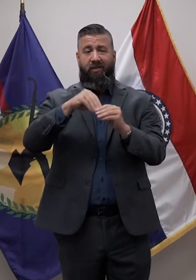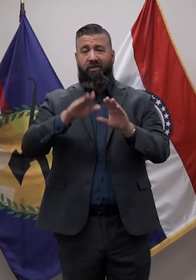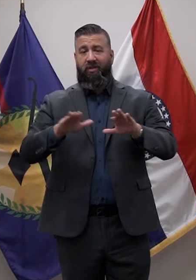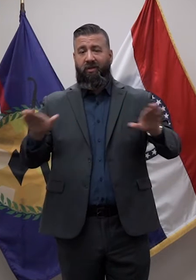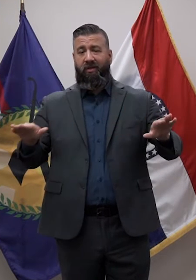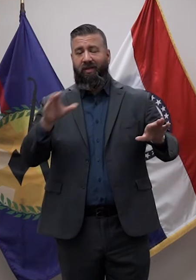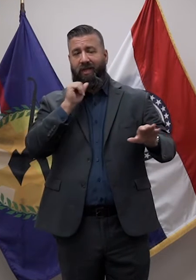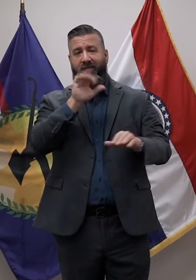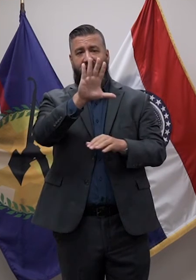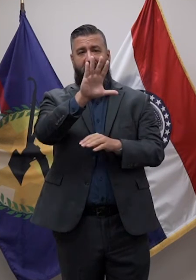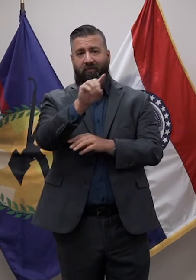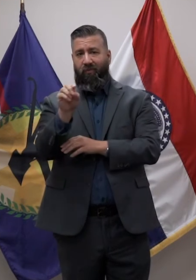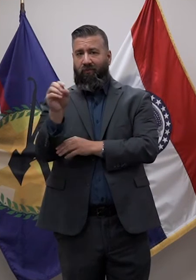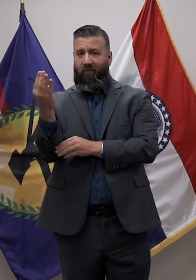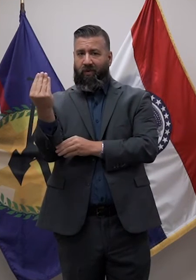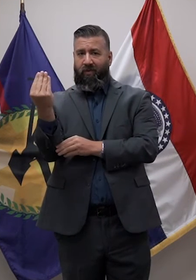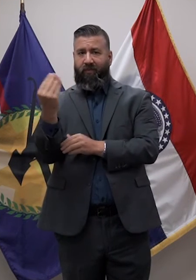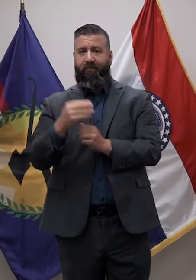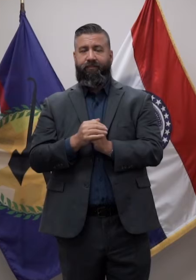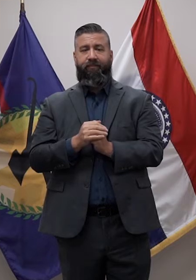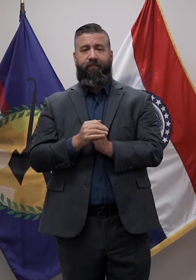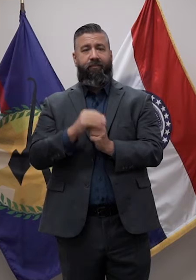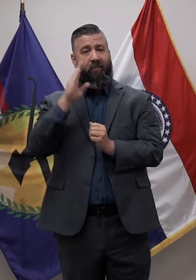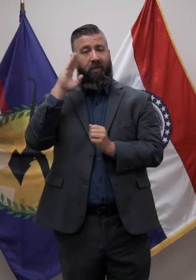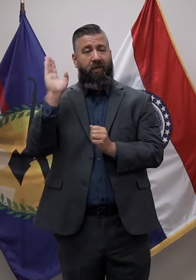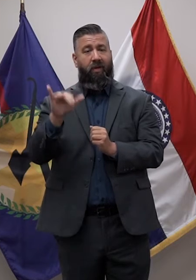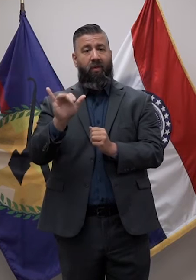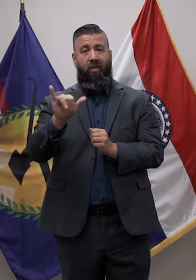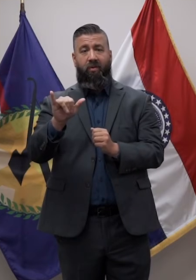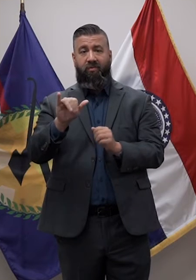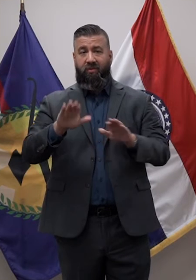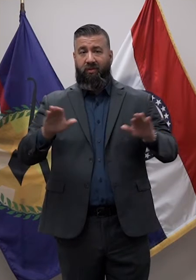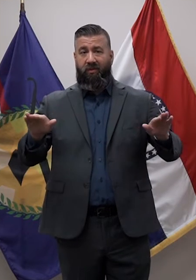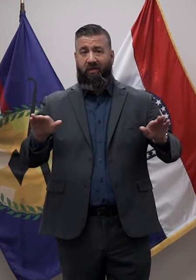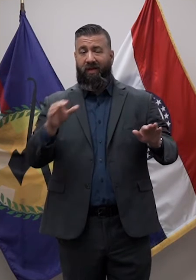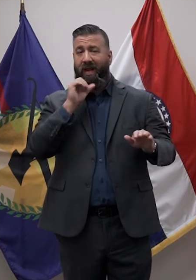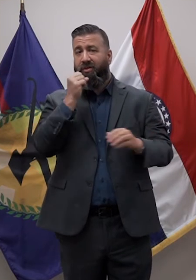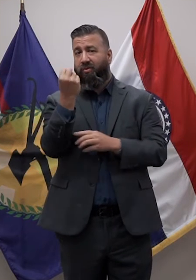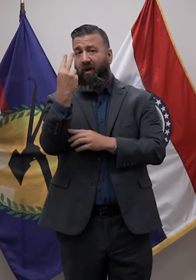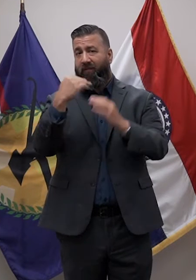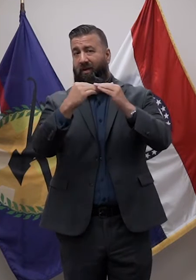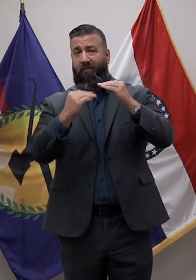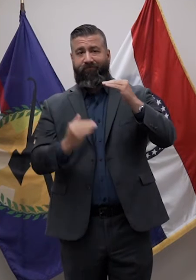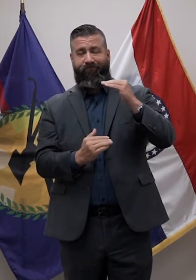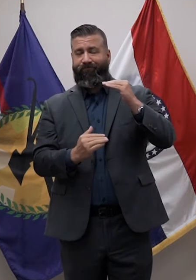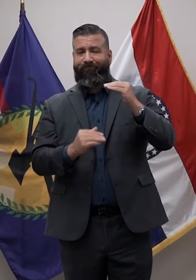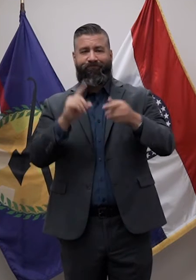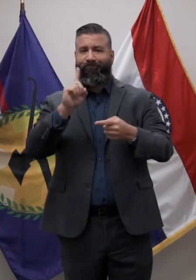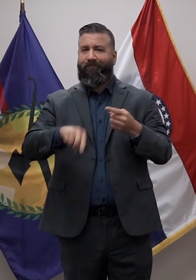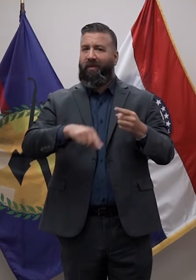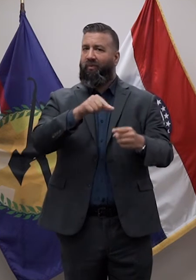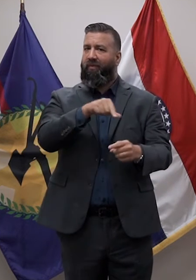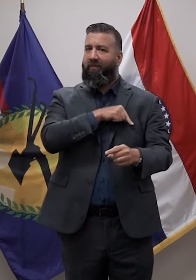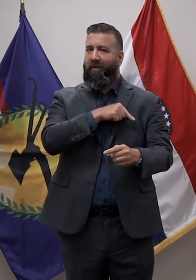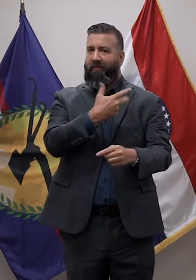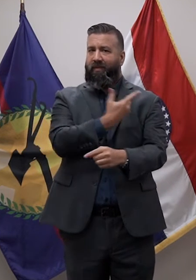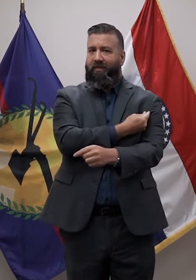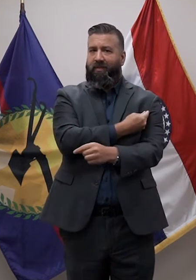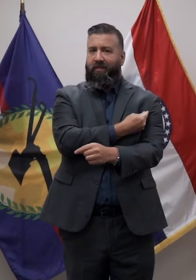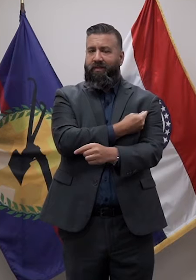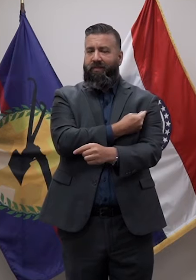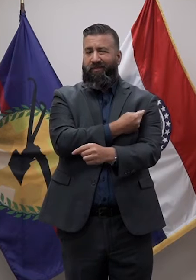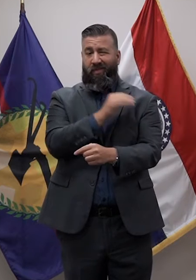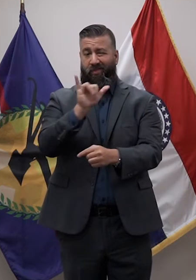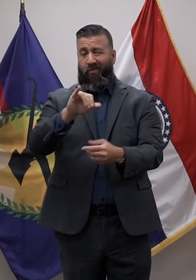5 to 14. As you know, those 12 and under are not eligible for the vaccine. So seeing these numbers is not